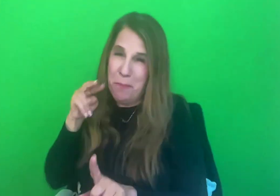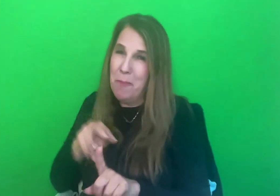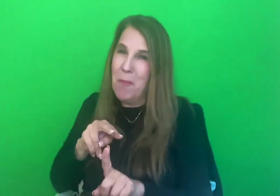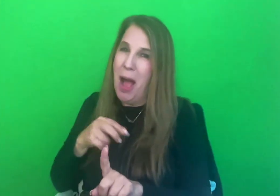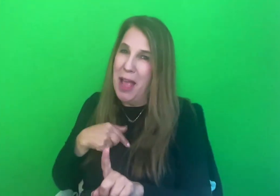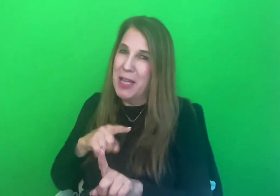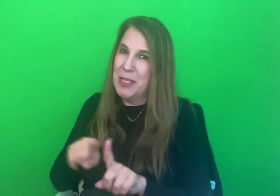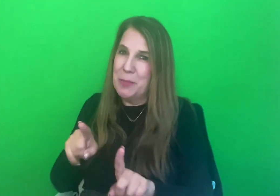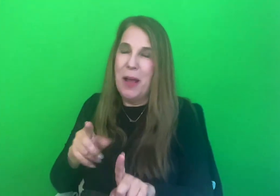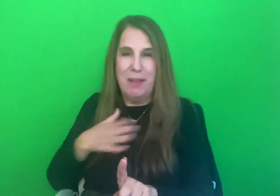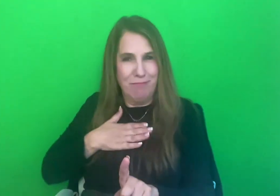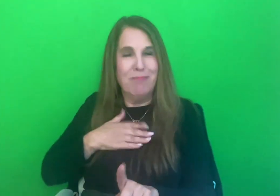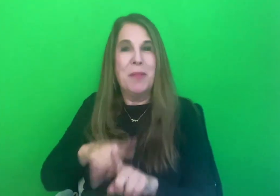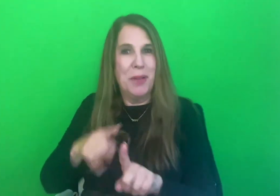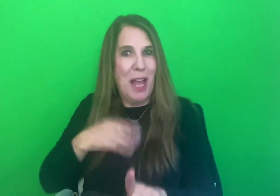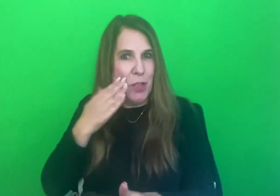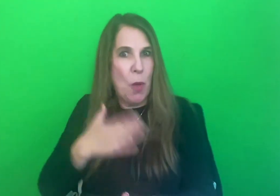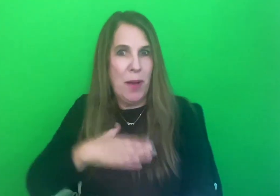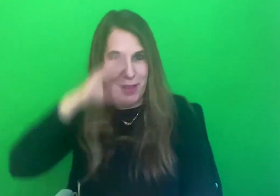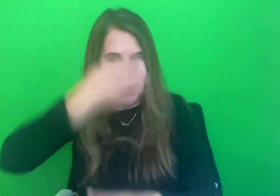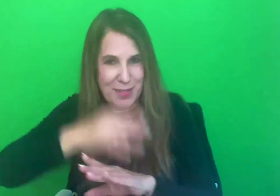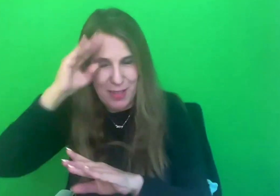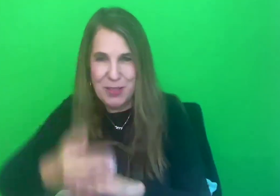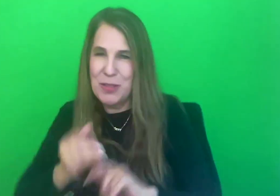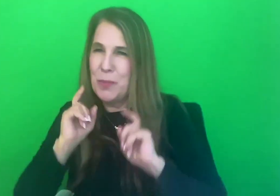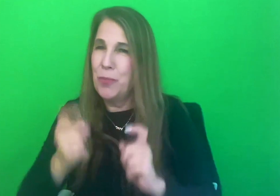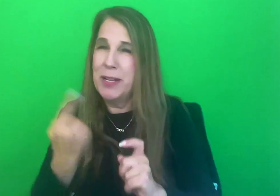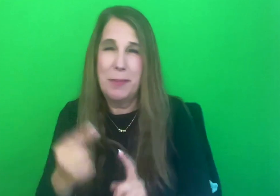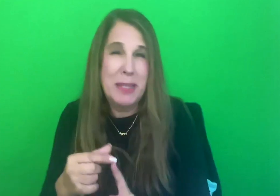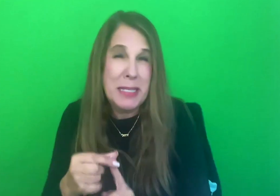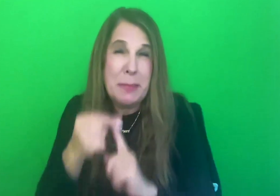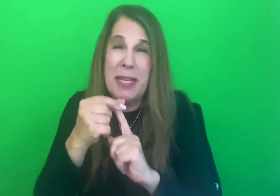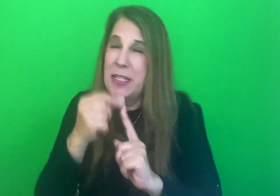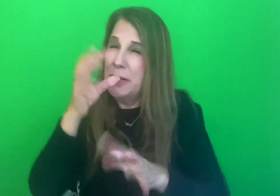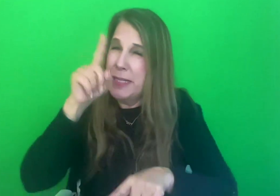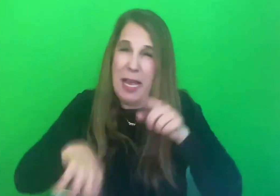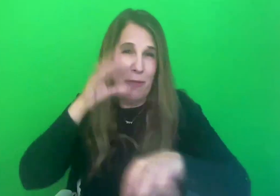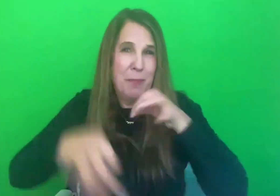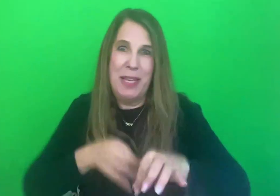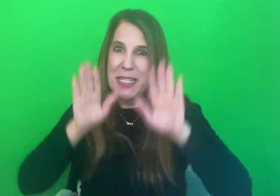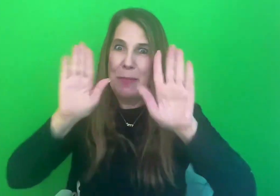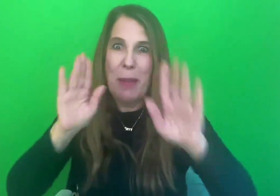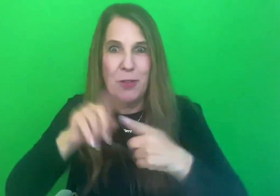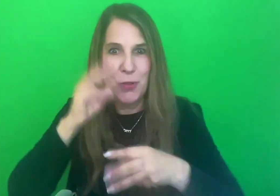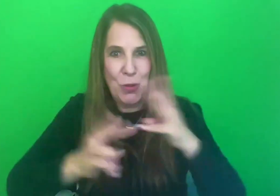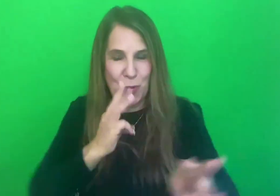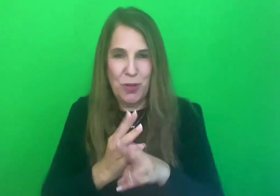but I know they bring something irreplaceably spectacular to this world, as we all do.